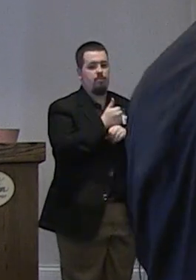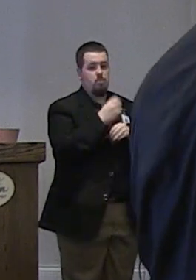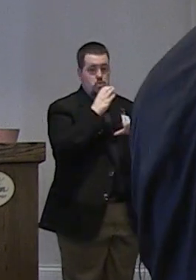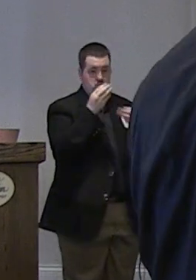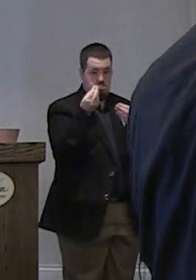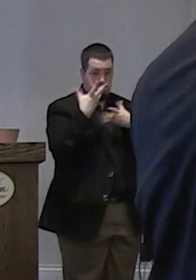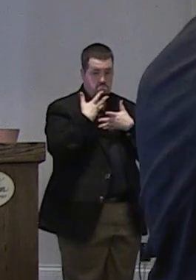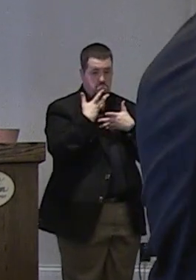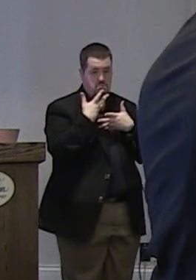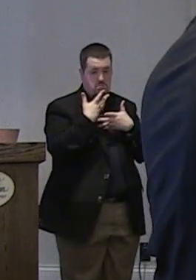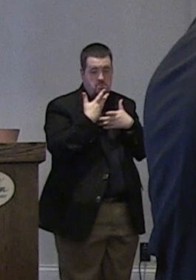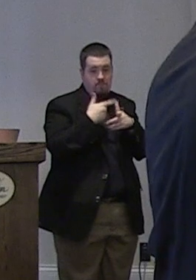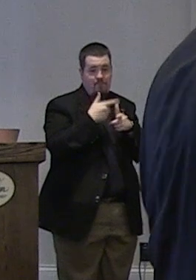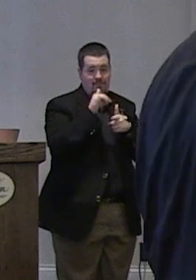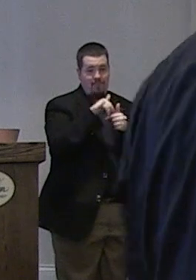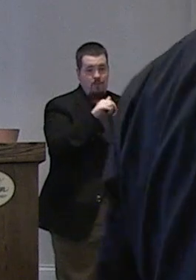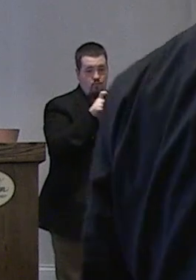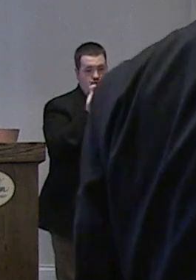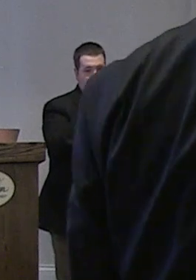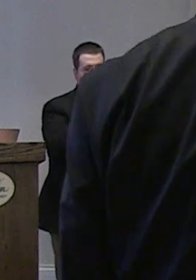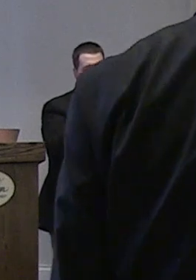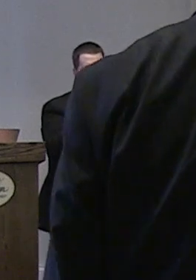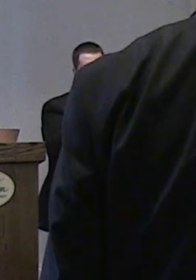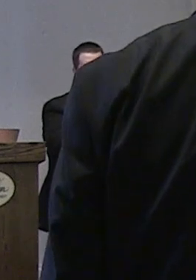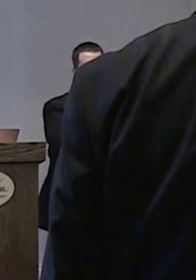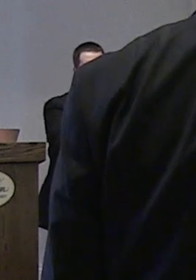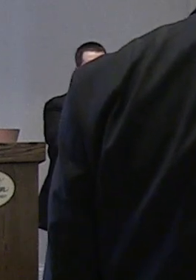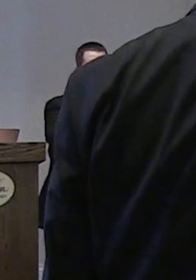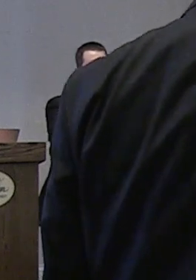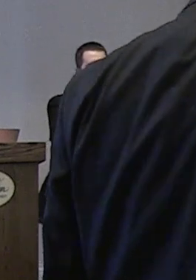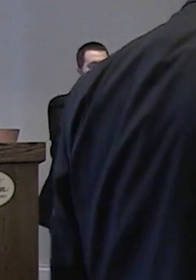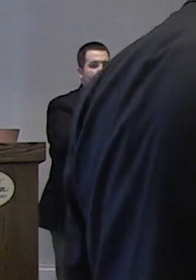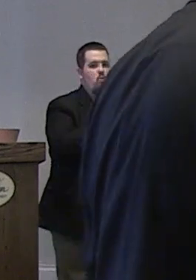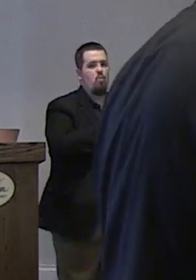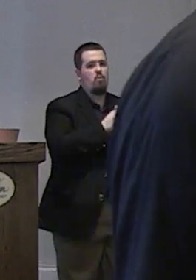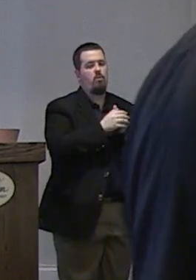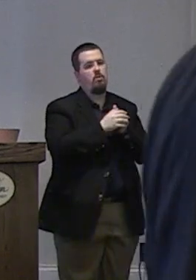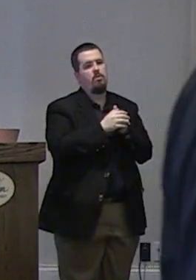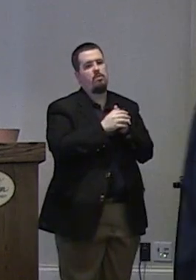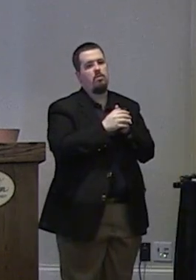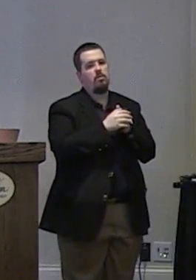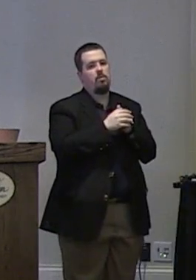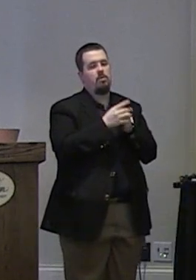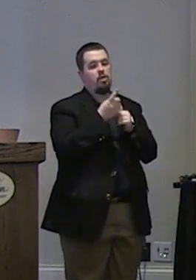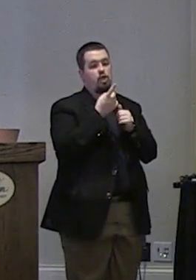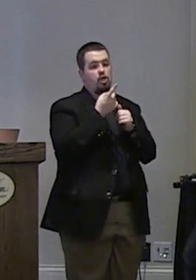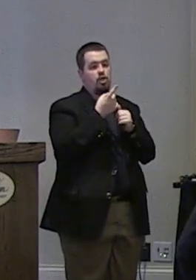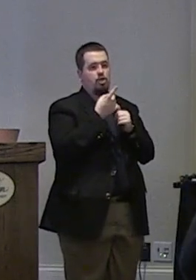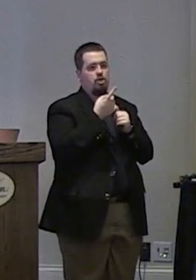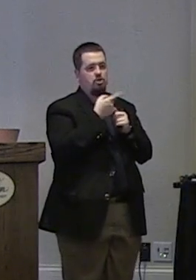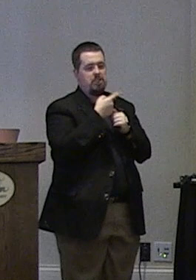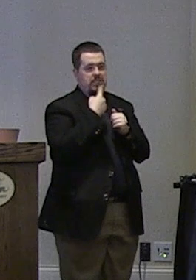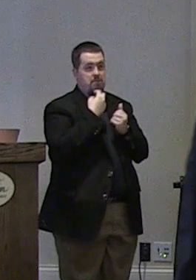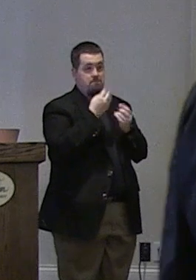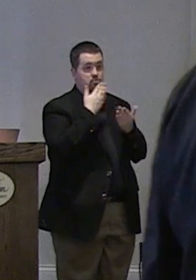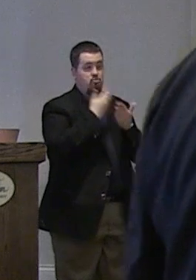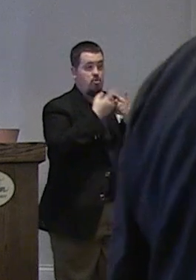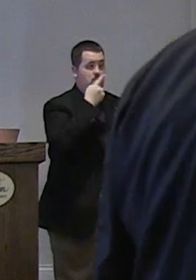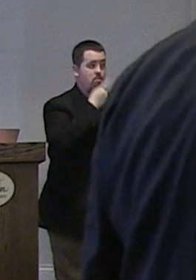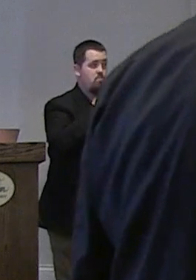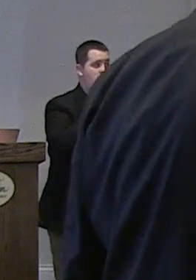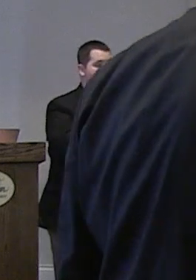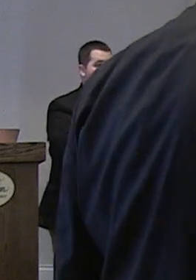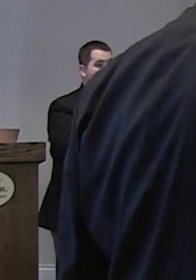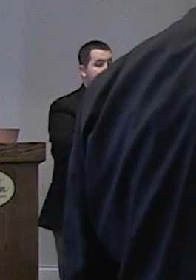to us that's what we should be measured on moving forward dr bryant touched on a lot of lot of good points there